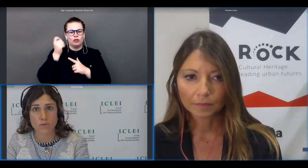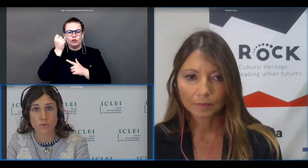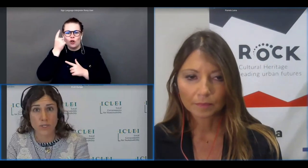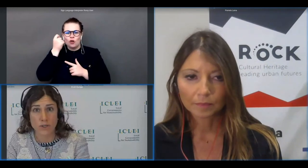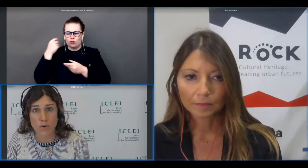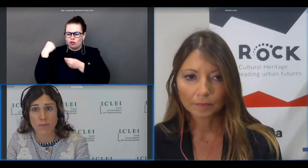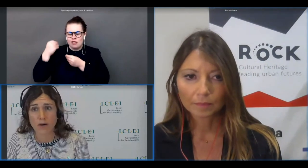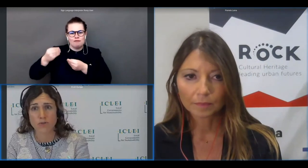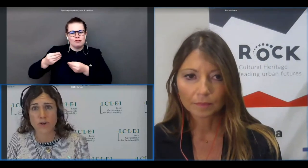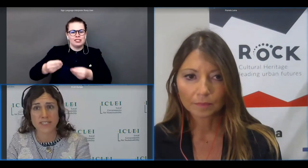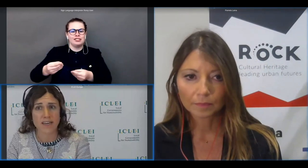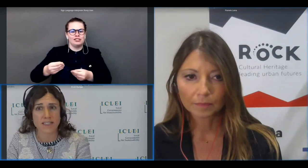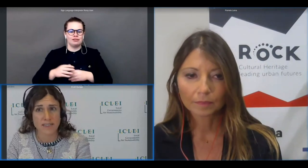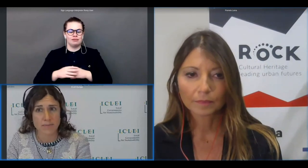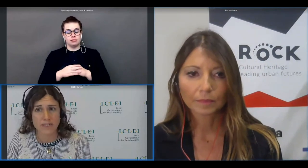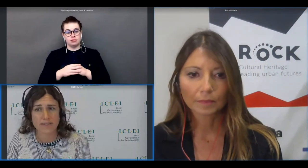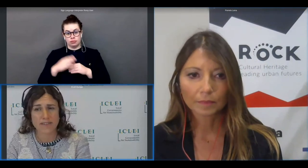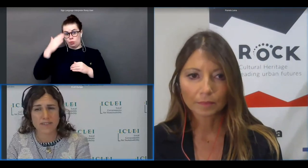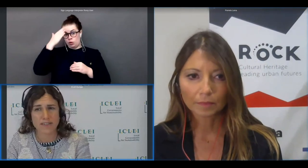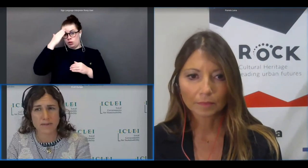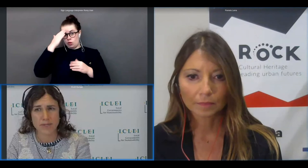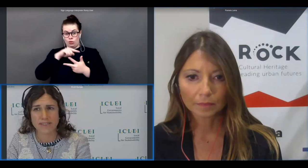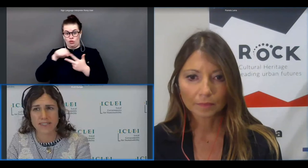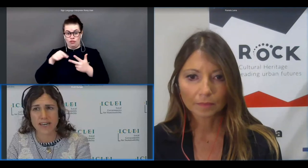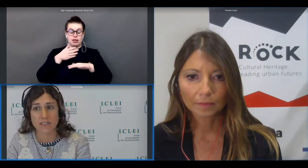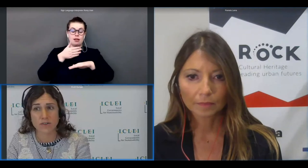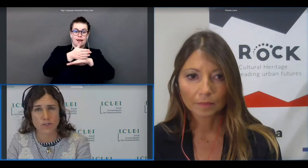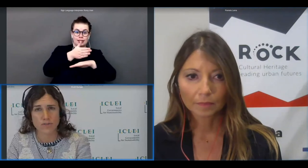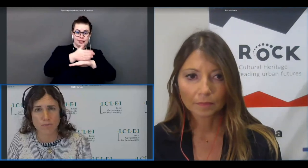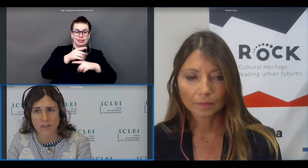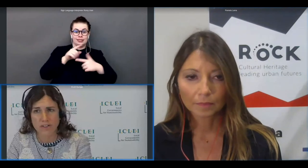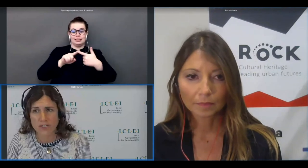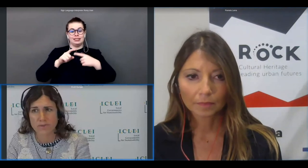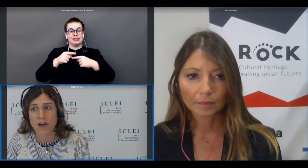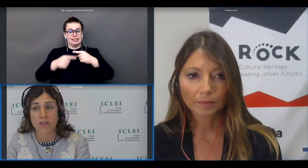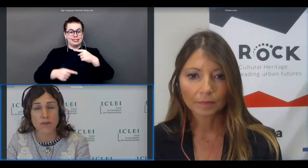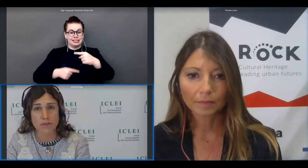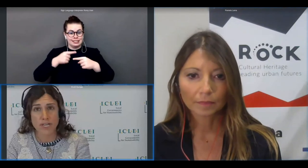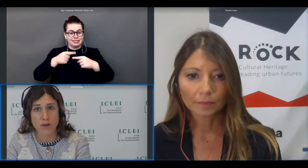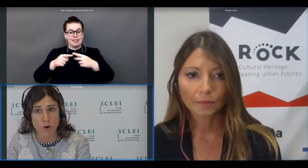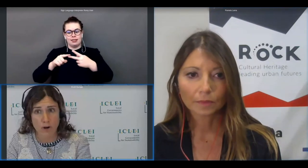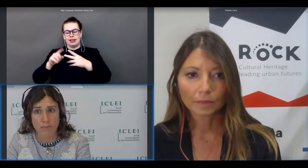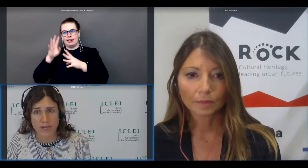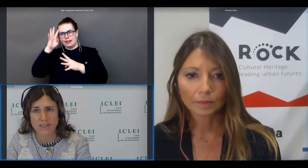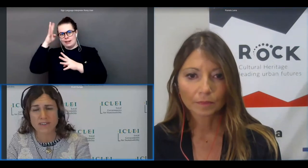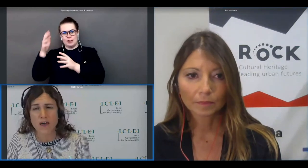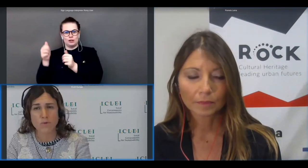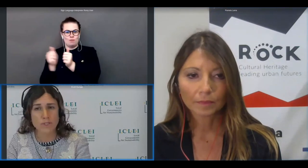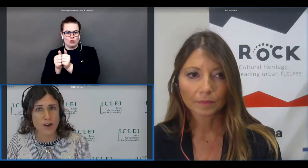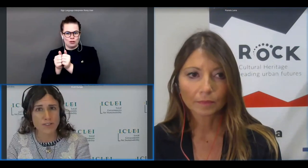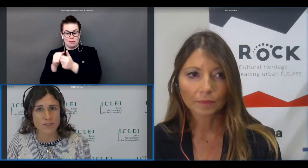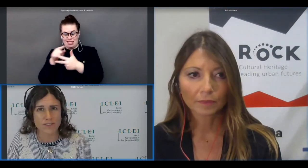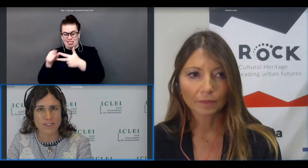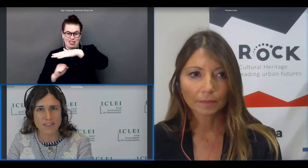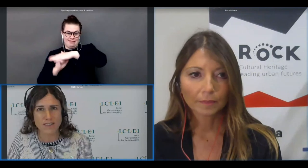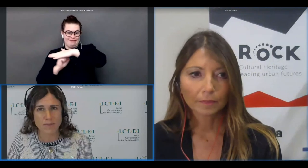we know about already accessibility sustainability and innovative partnerships the three rock pillars we